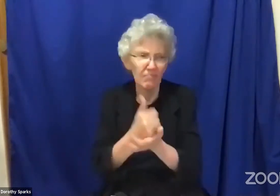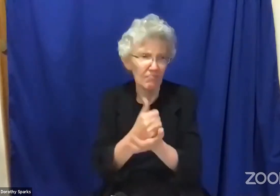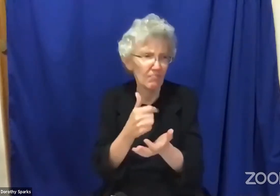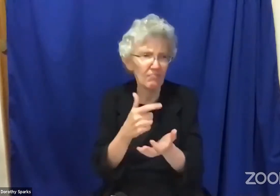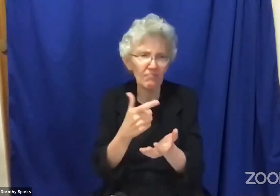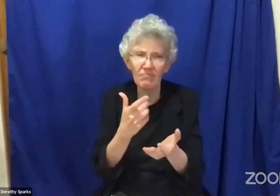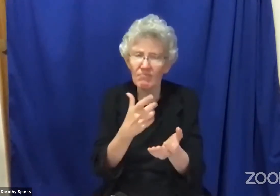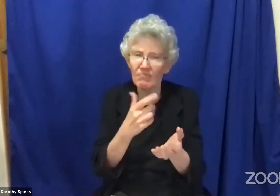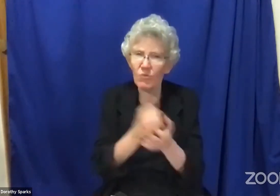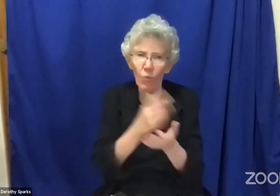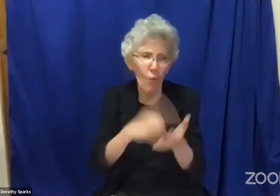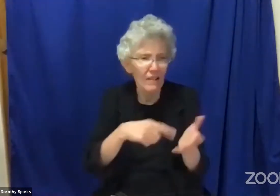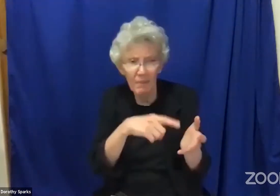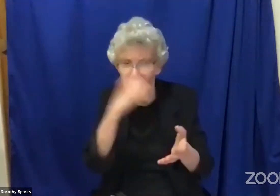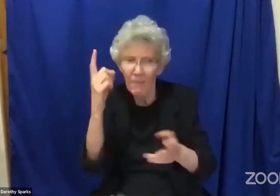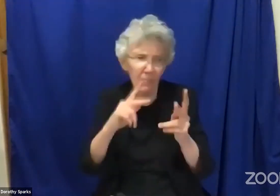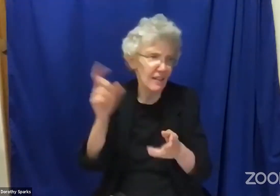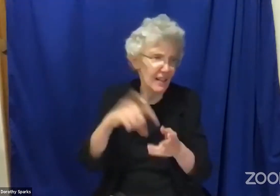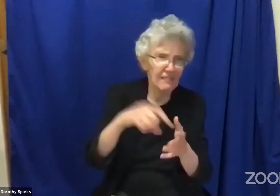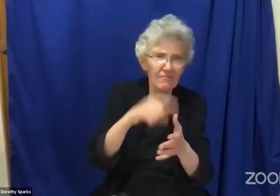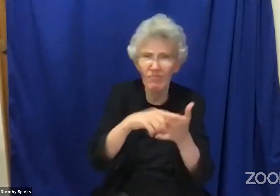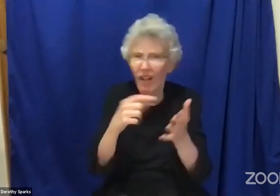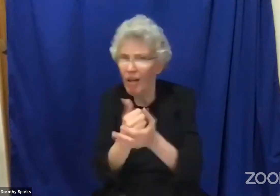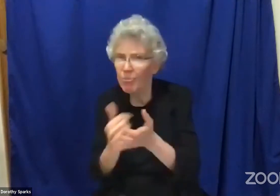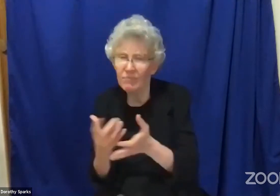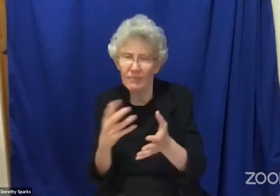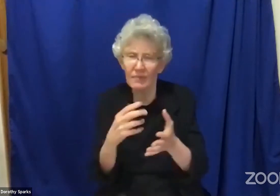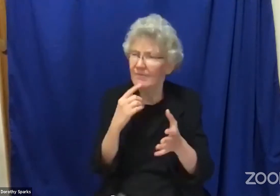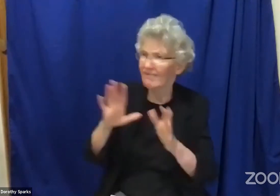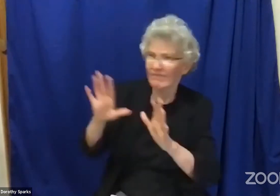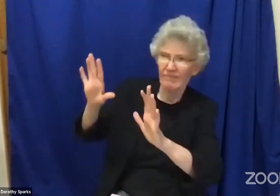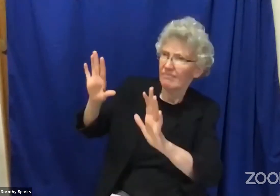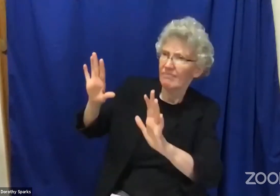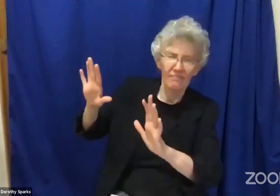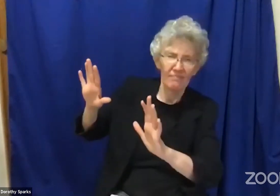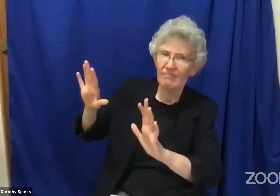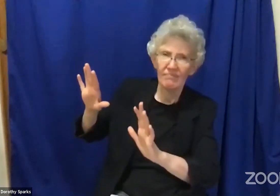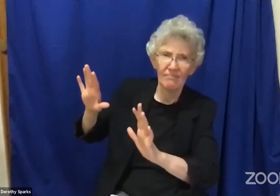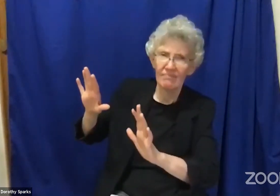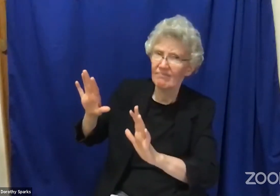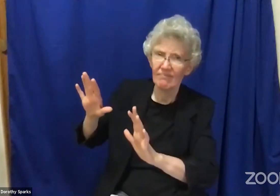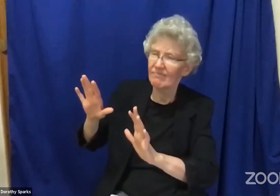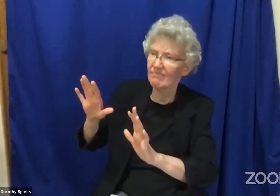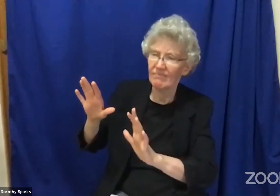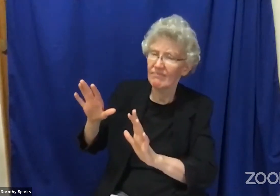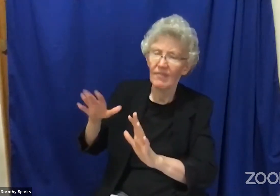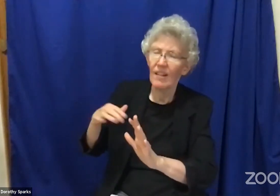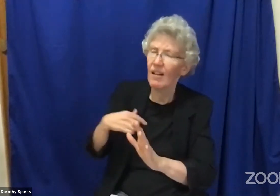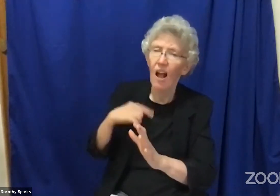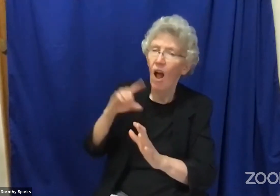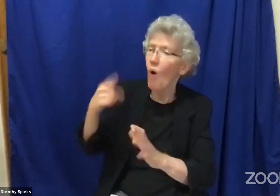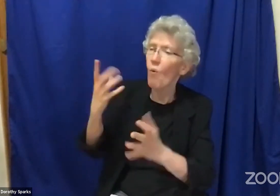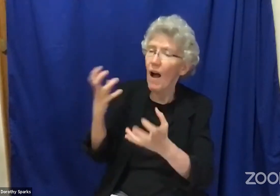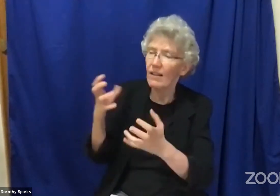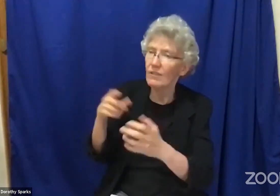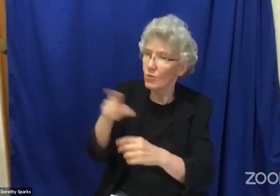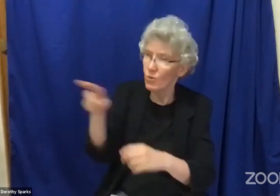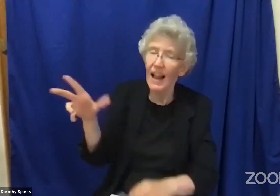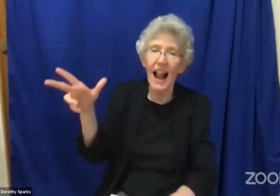women and they were saying that they would like to be of assistance and to help her somehow and she